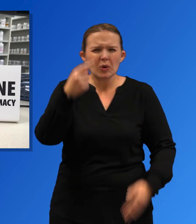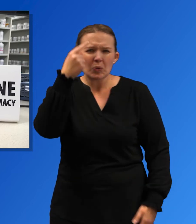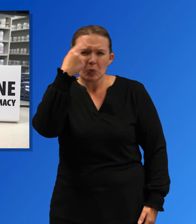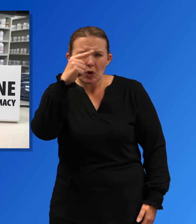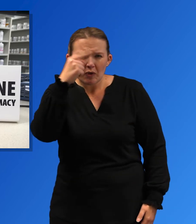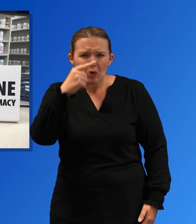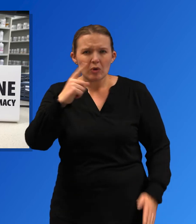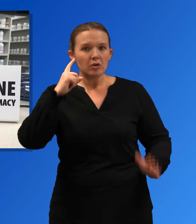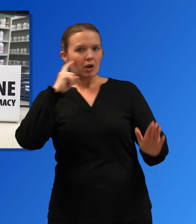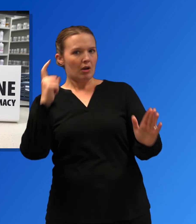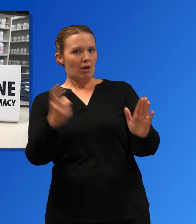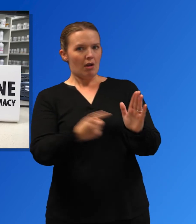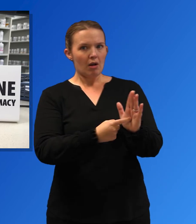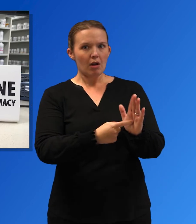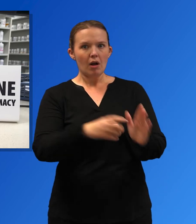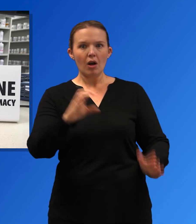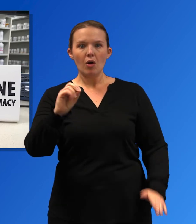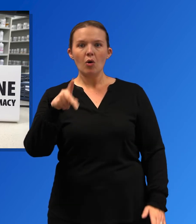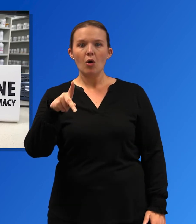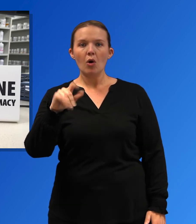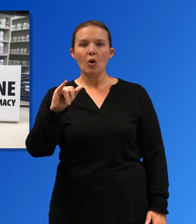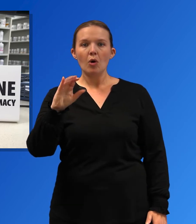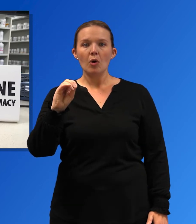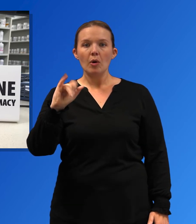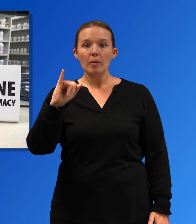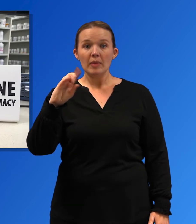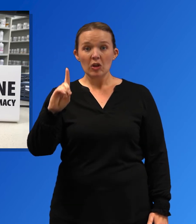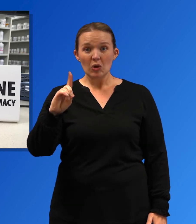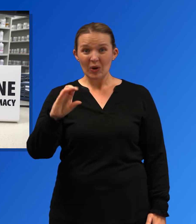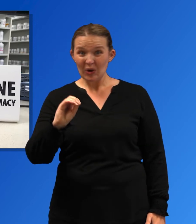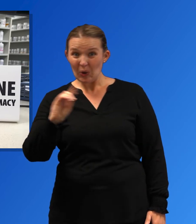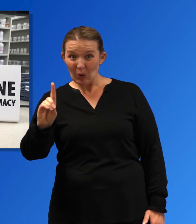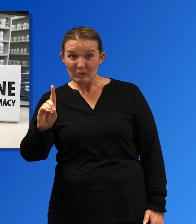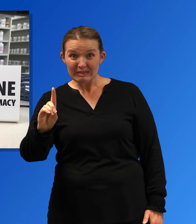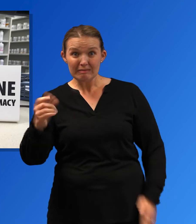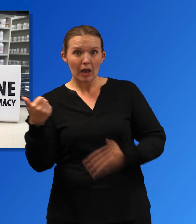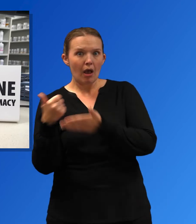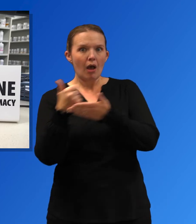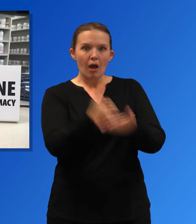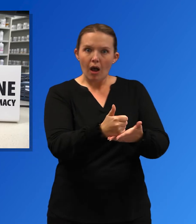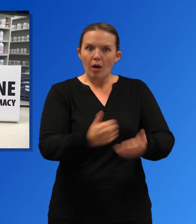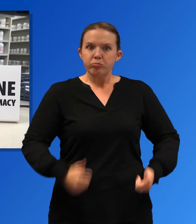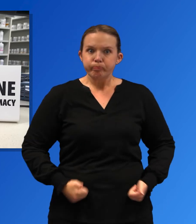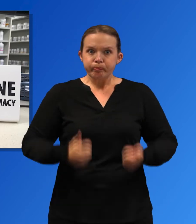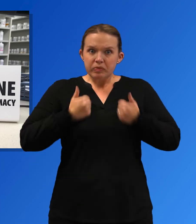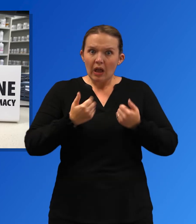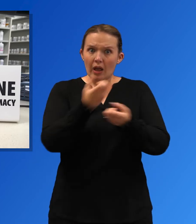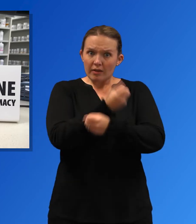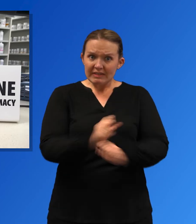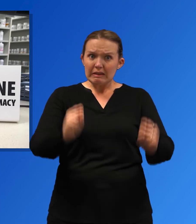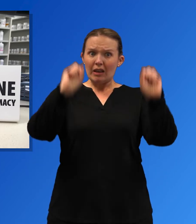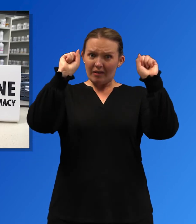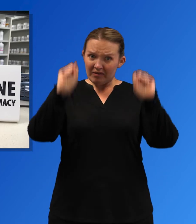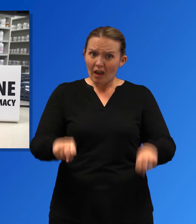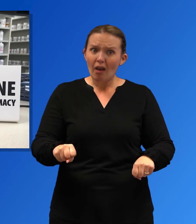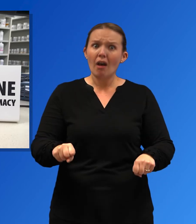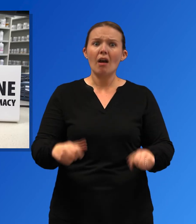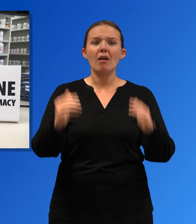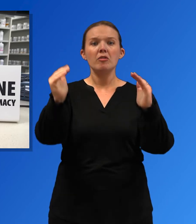a life-saving drug that can reverse the effects of an opioid overdose when administered